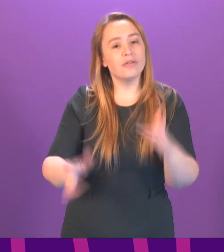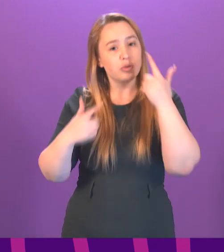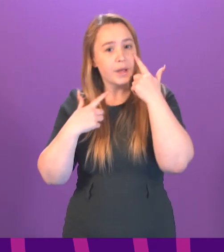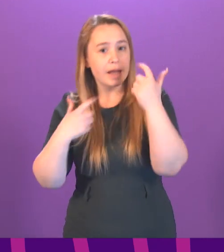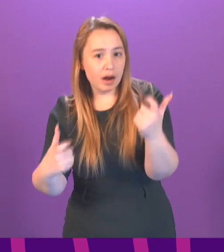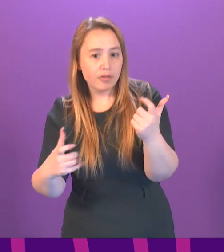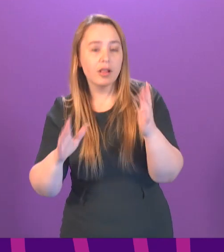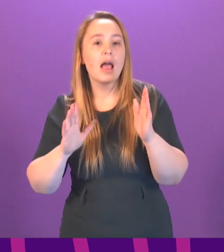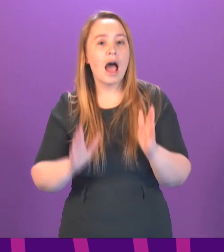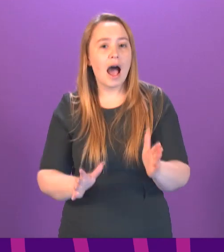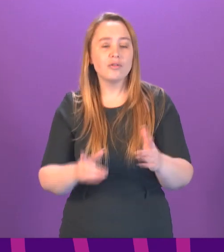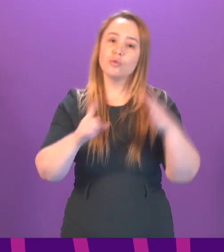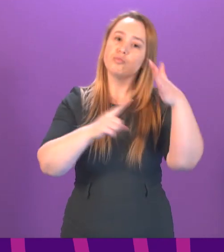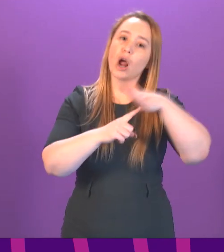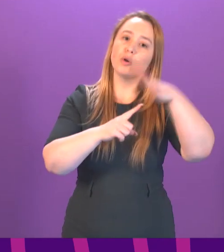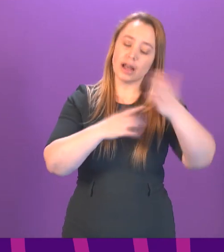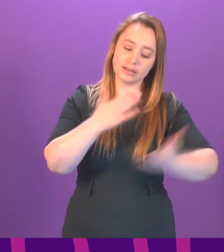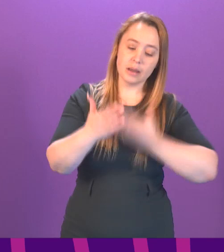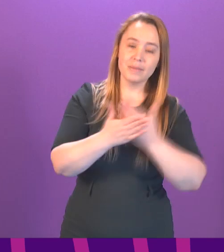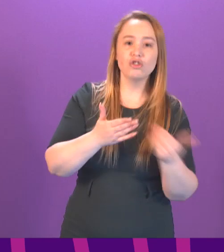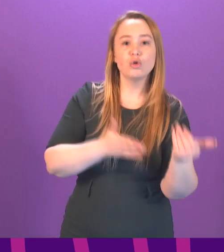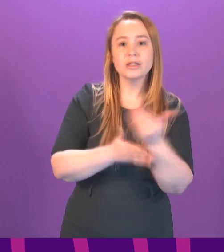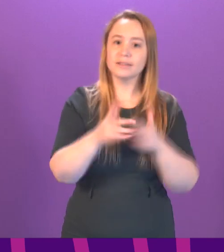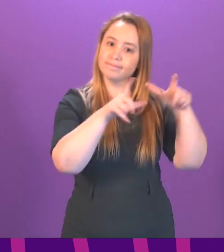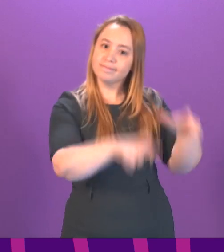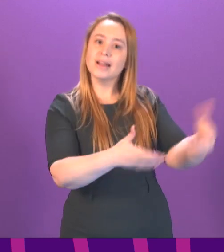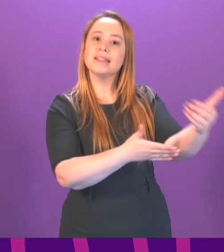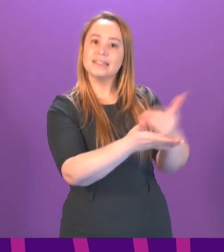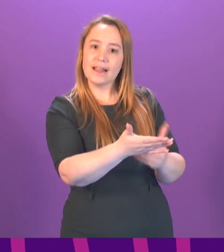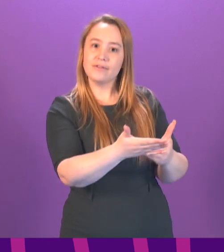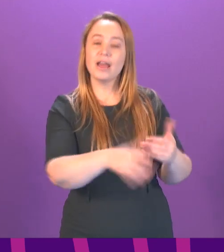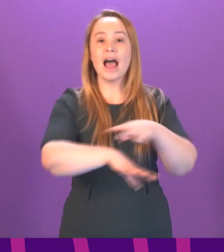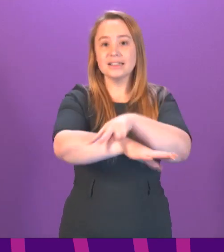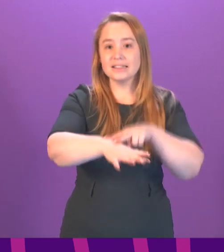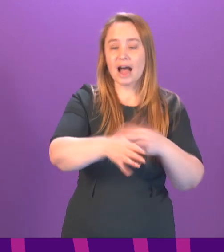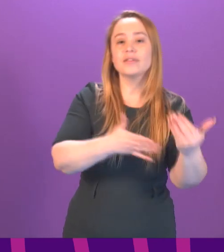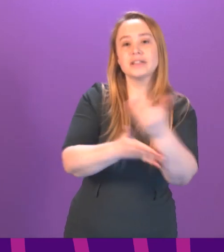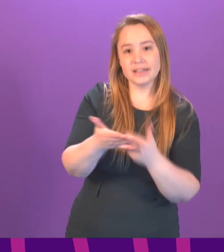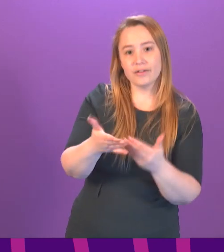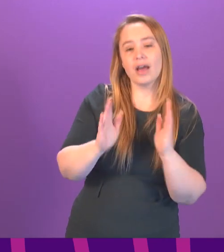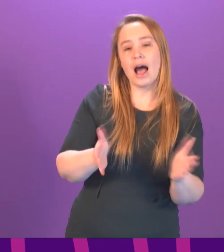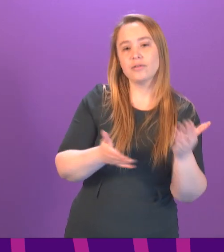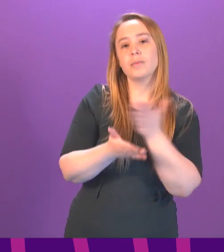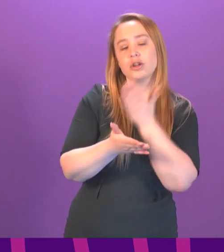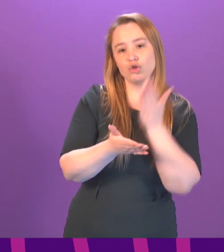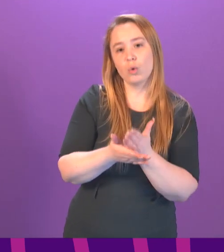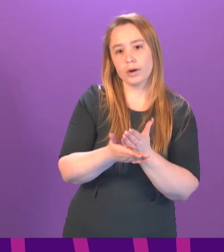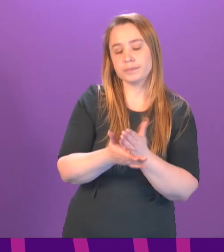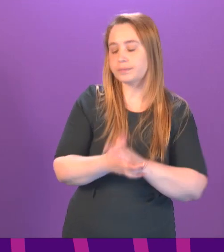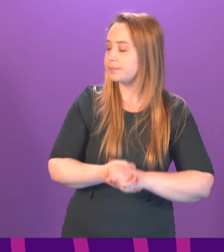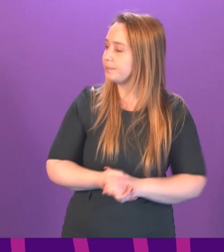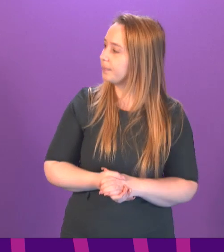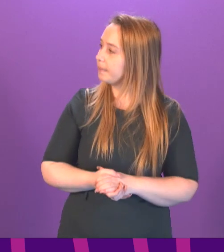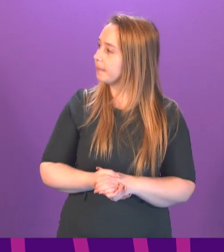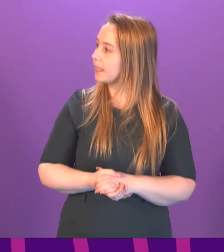And we must do that in a way that prioritises the safety of those residents and everybody who works in a care home environment. I